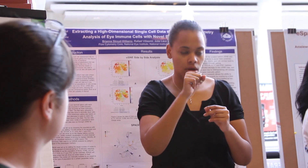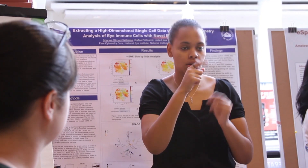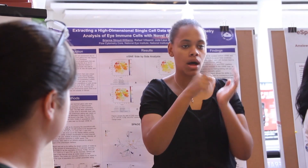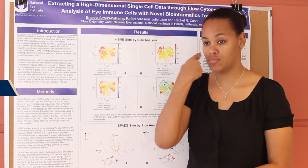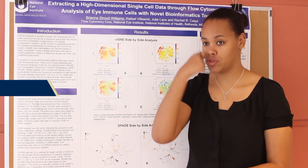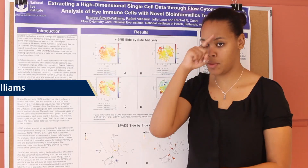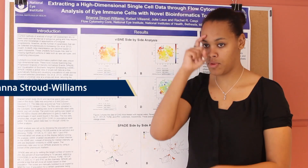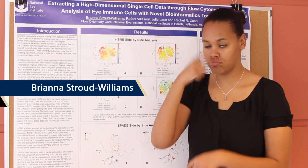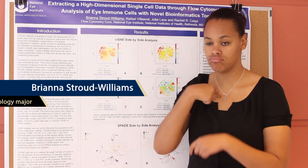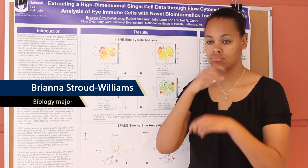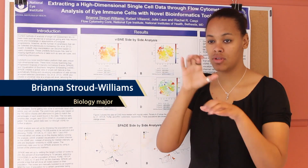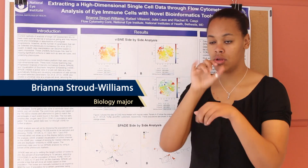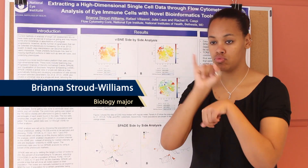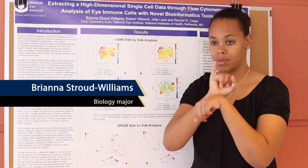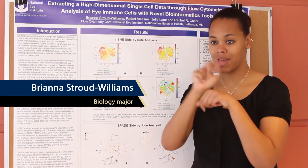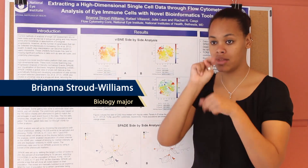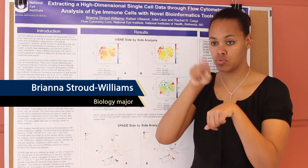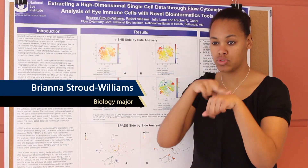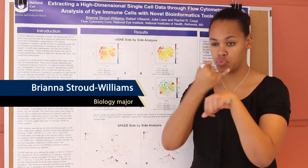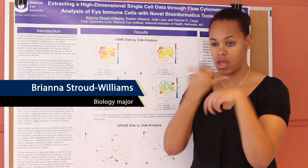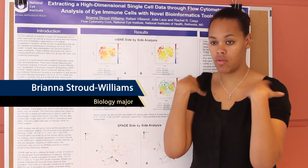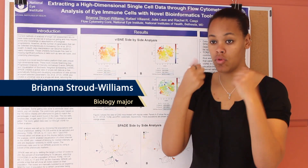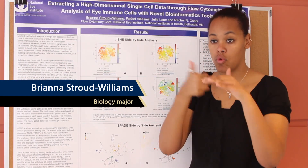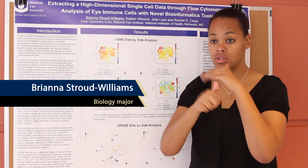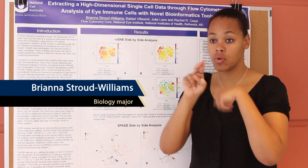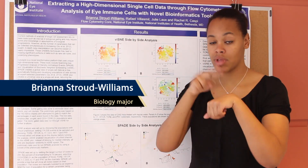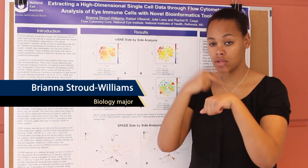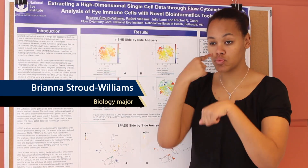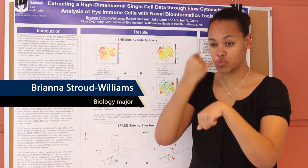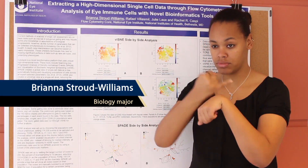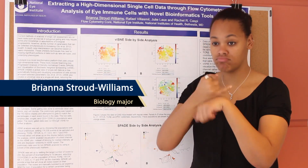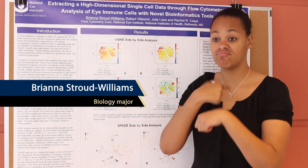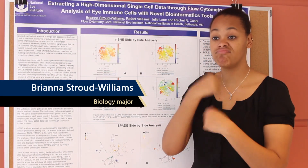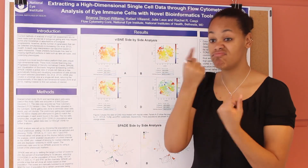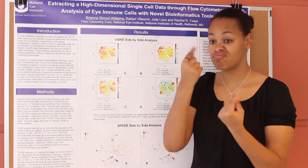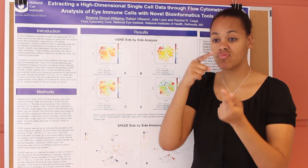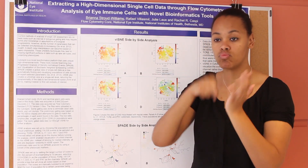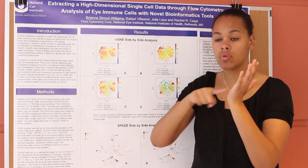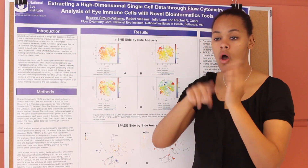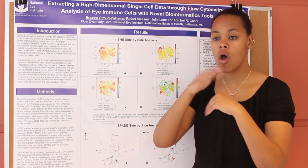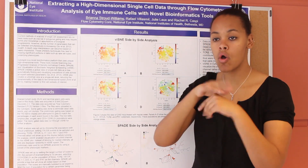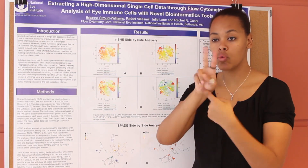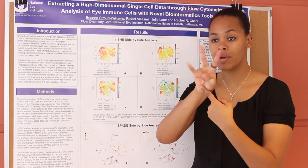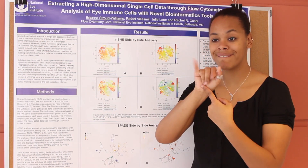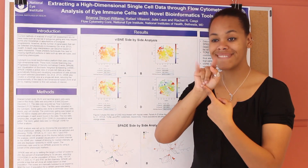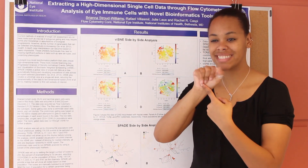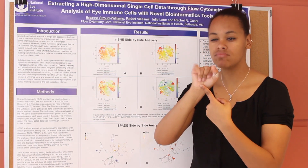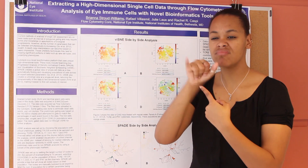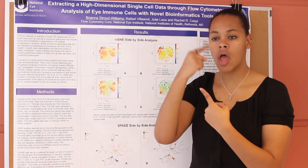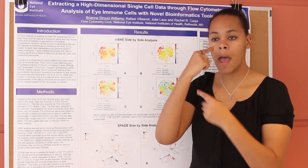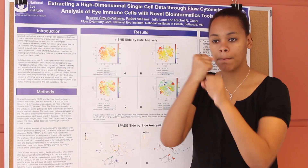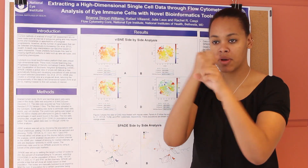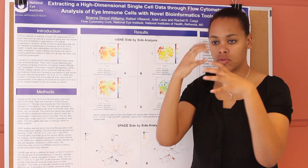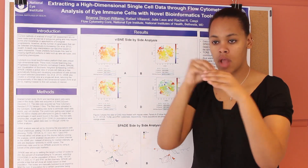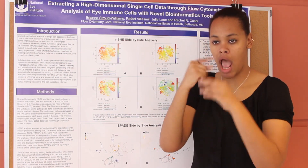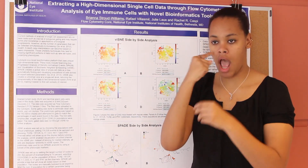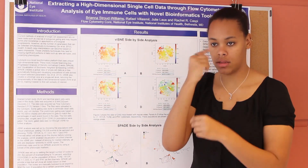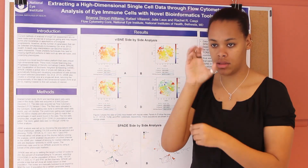I did my summer internship at the National Eye Institute under the National Institutes of Health doing research on uveitis, which is inflammation of the eye.